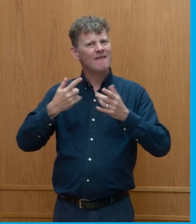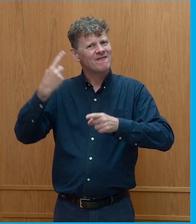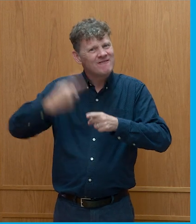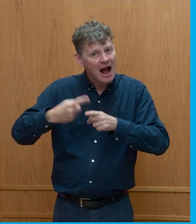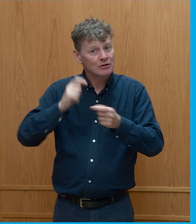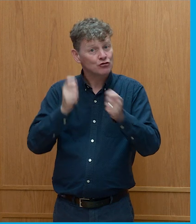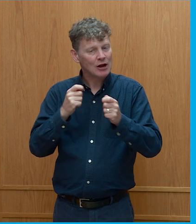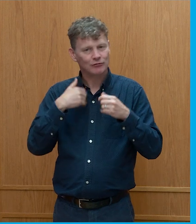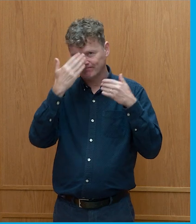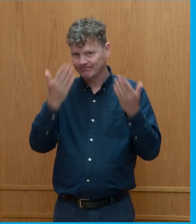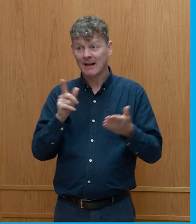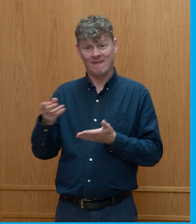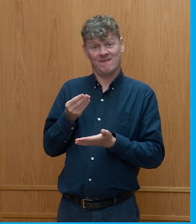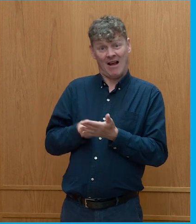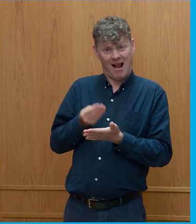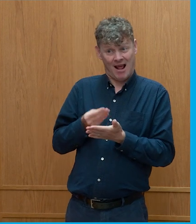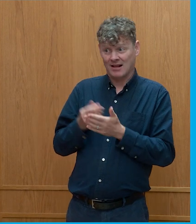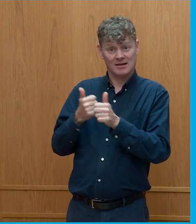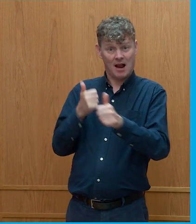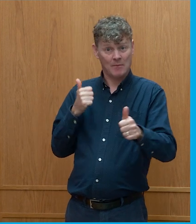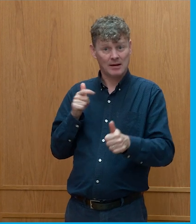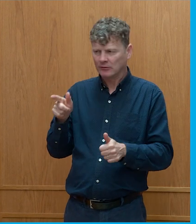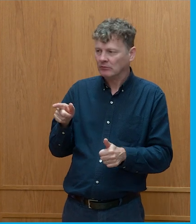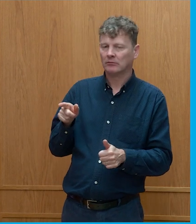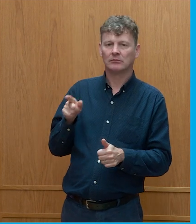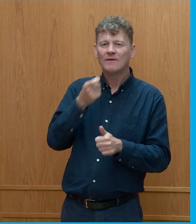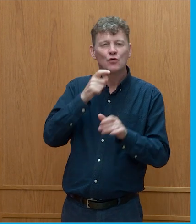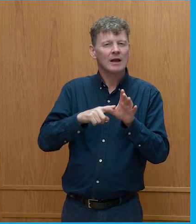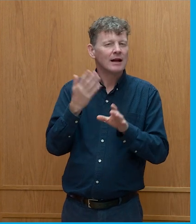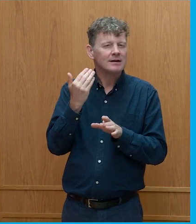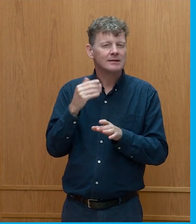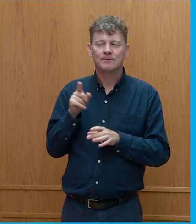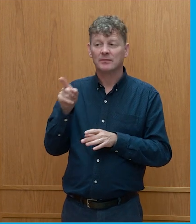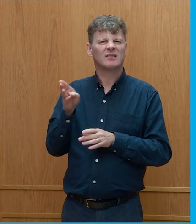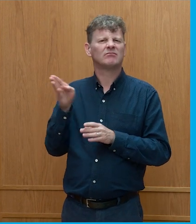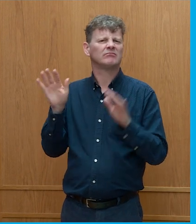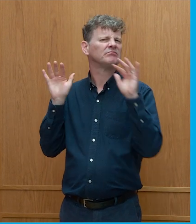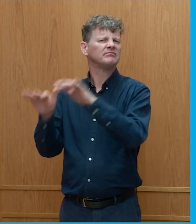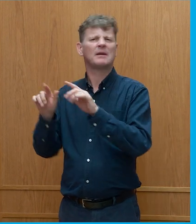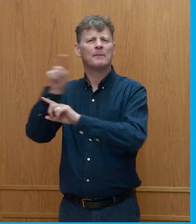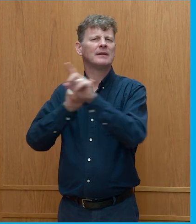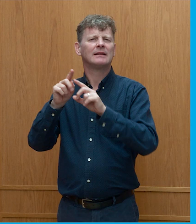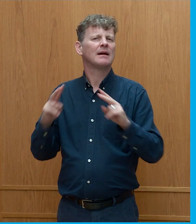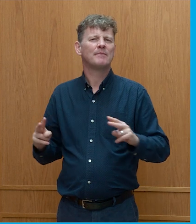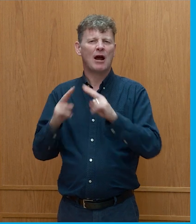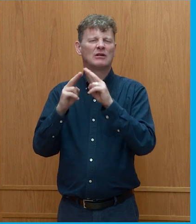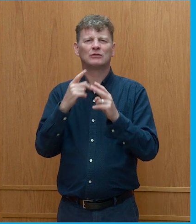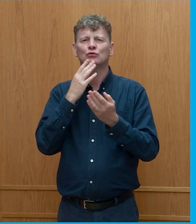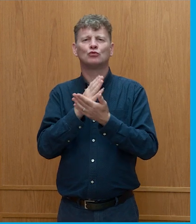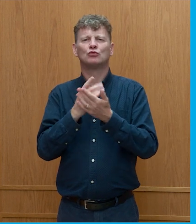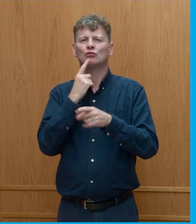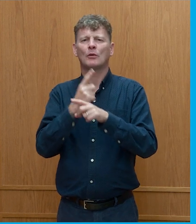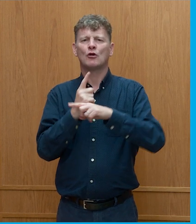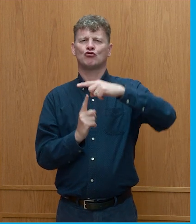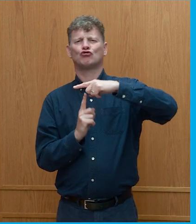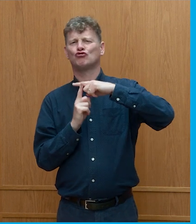finance companies a few years back. They were saying they were at a meeting in Paris, and there were several trillion of disinvested funds on the